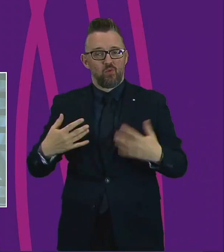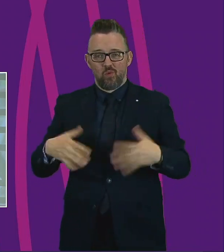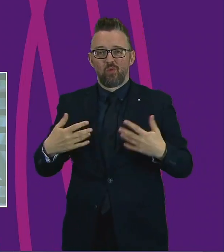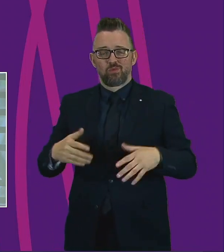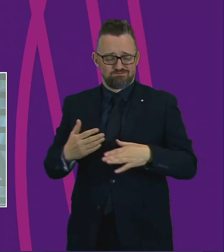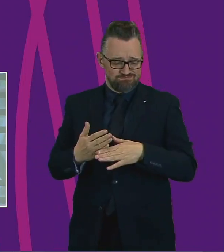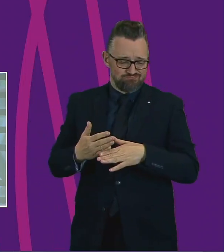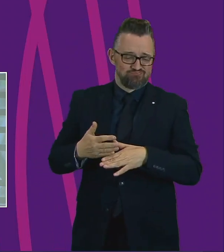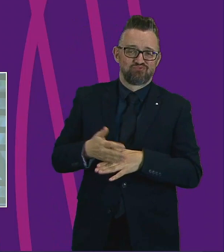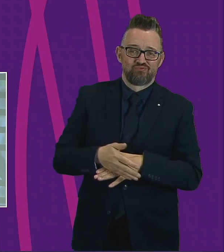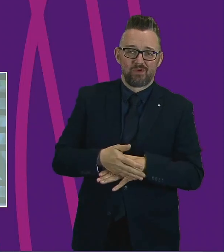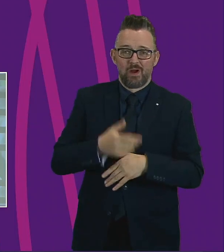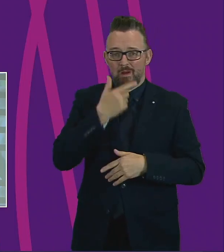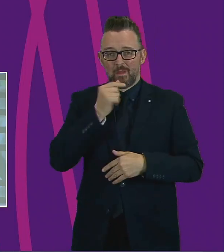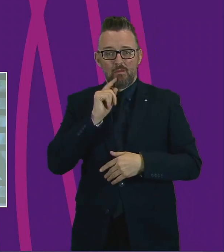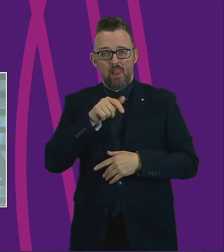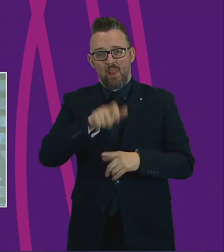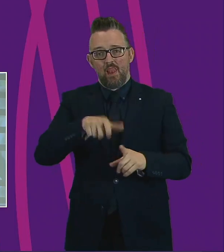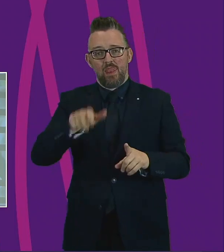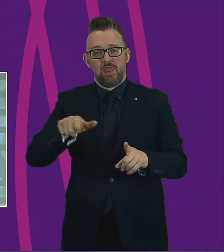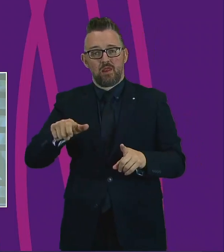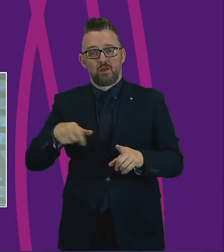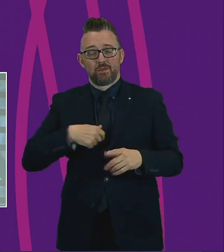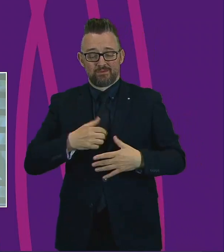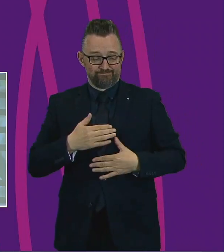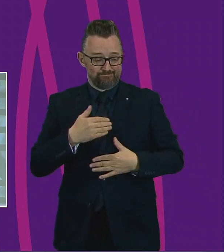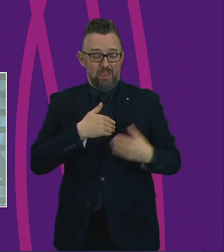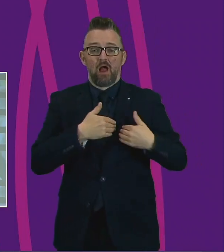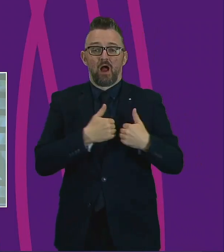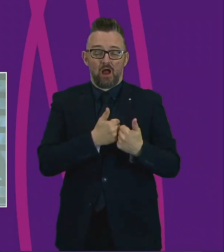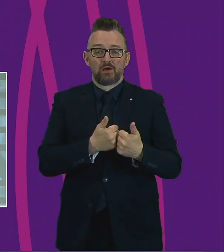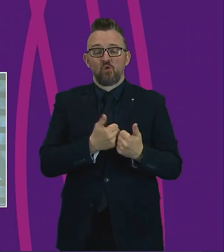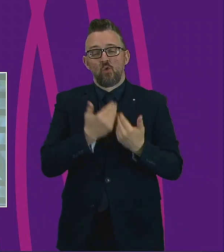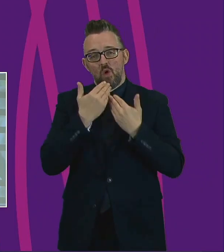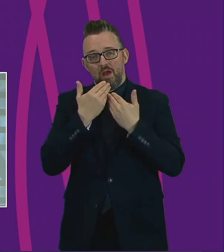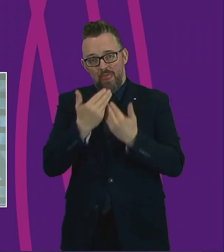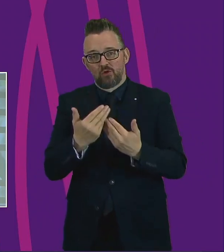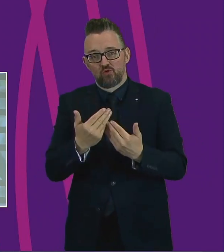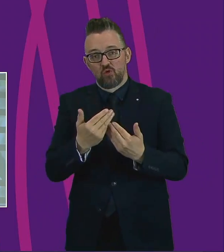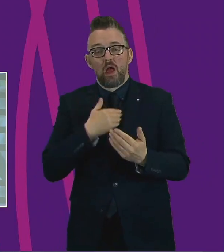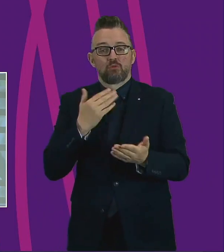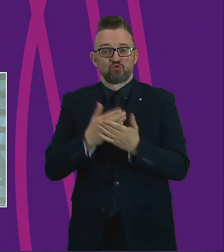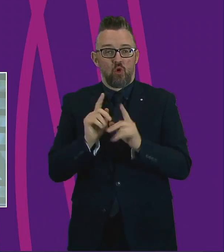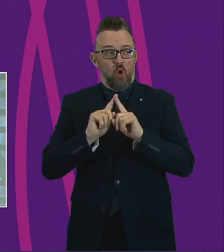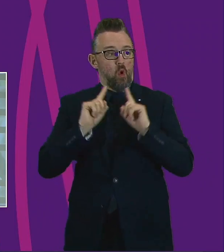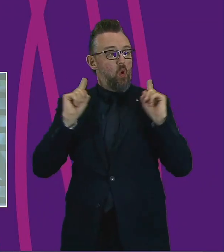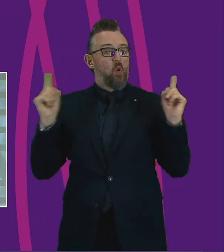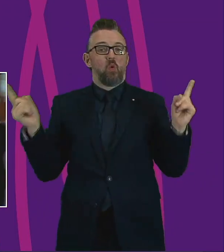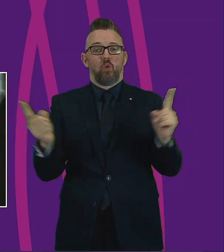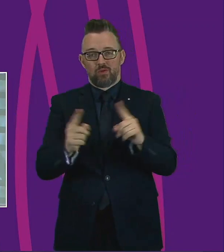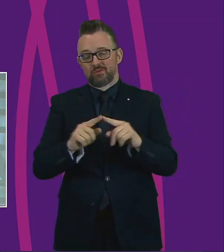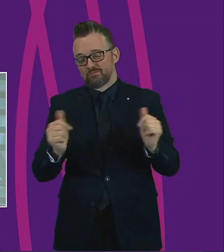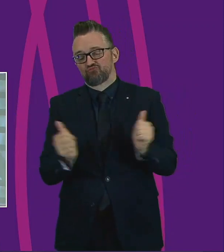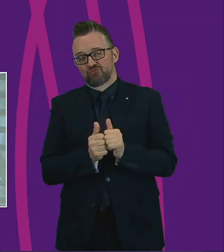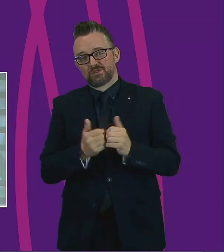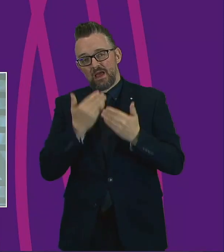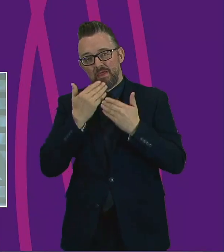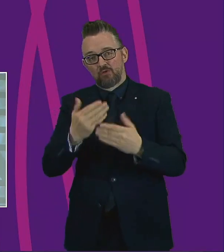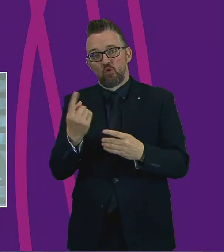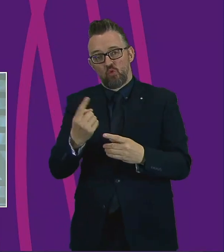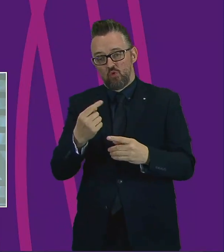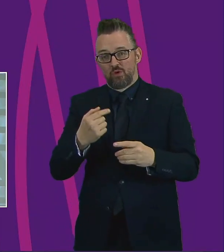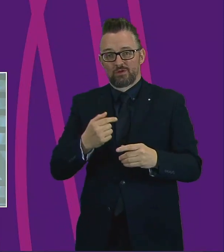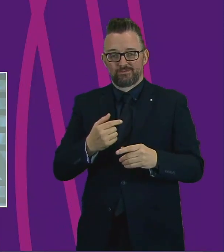inspiring individuals and a heartfelt thank you from me and I'm sure the whole chamber to all those individuals in my